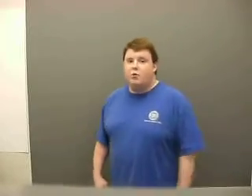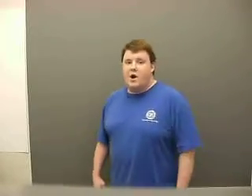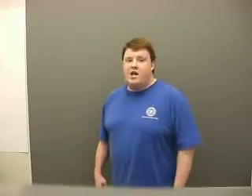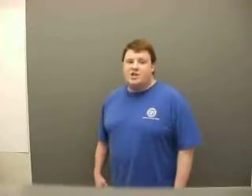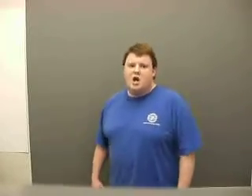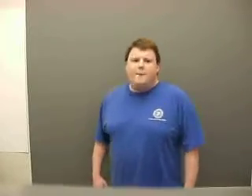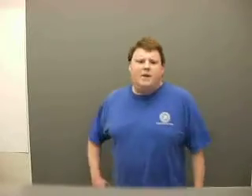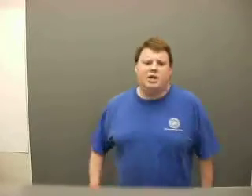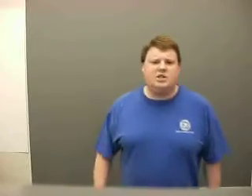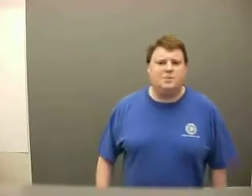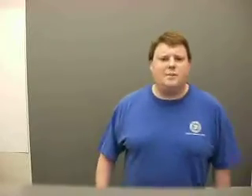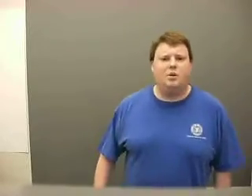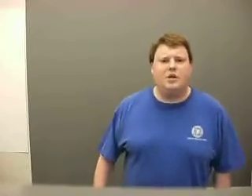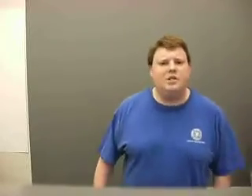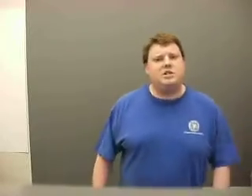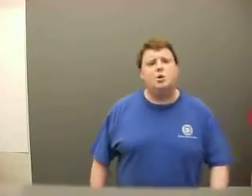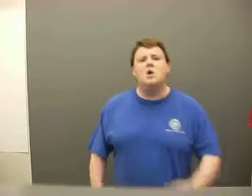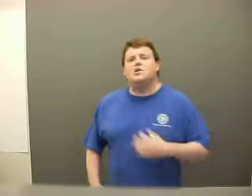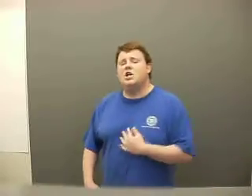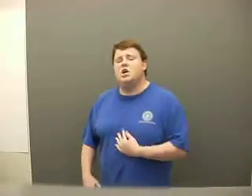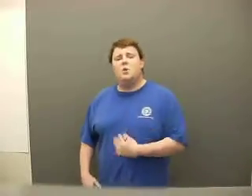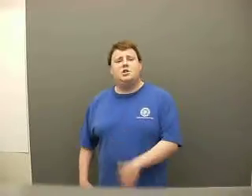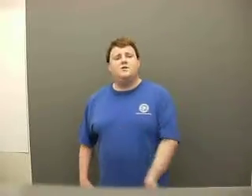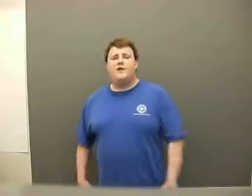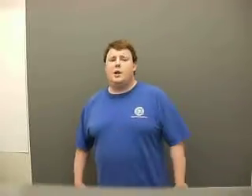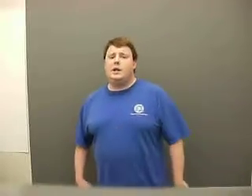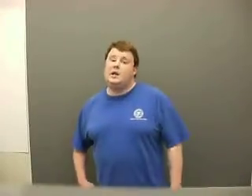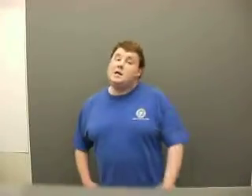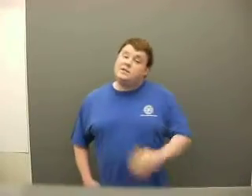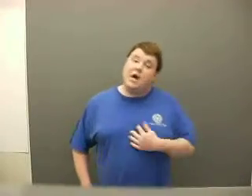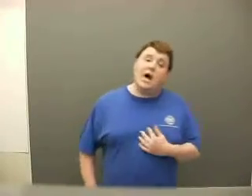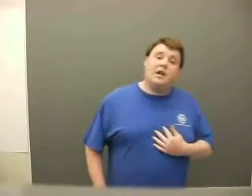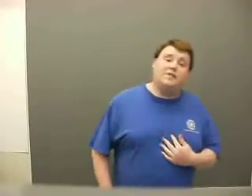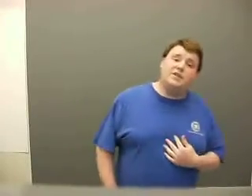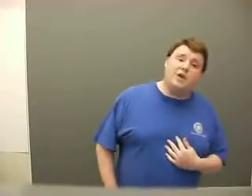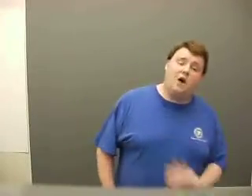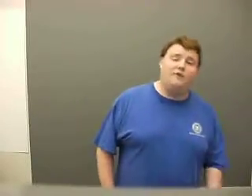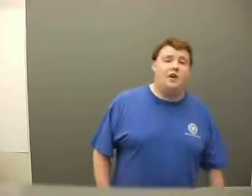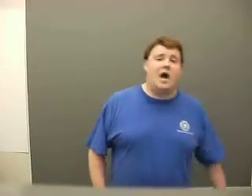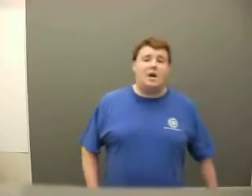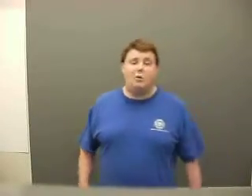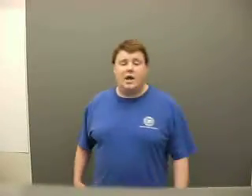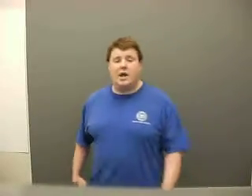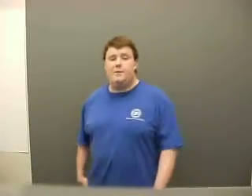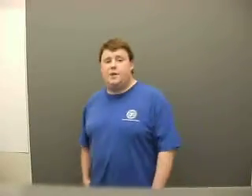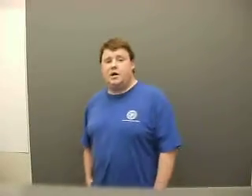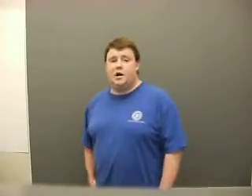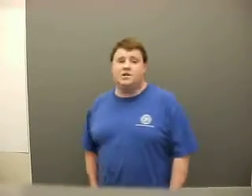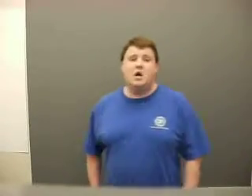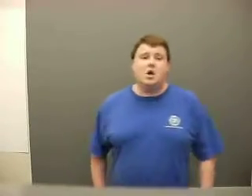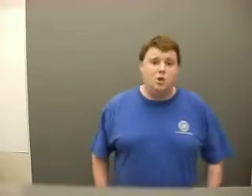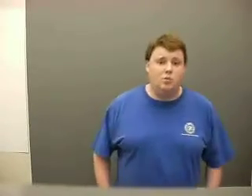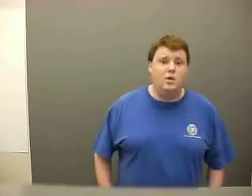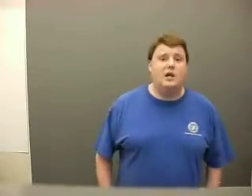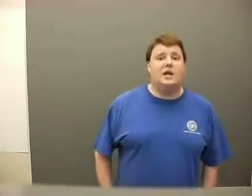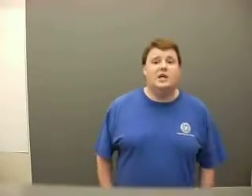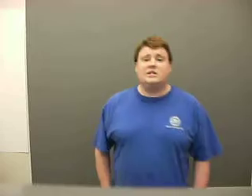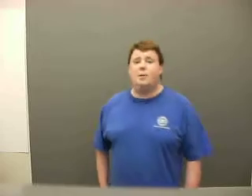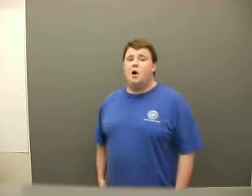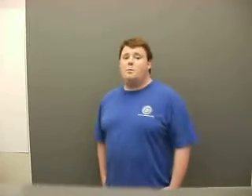rage. Because these people need to see what you're feeling inside of yourself. And I don't care because you need to get some help.